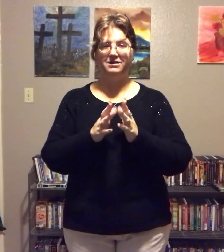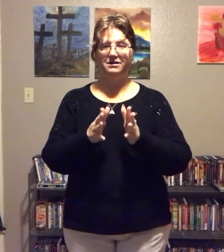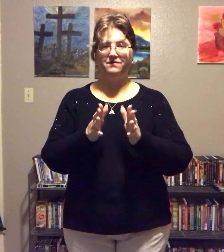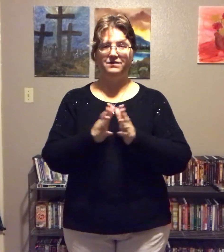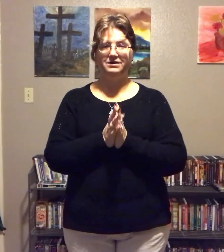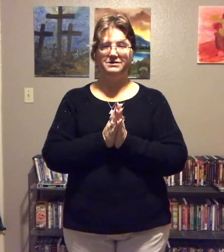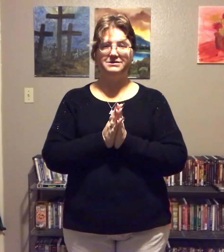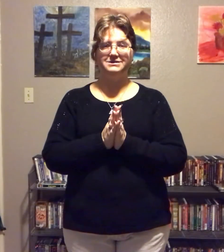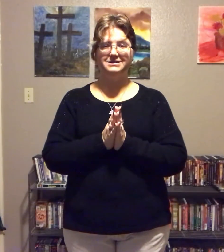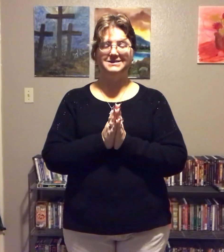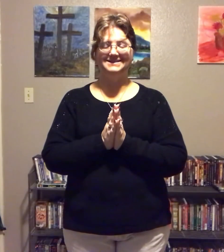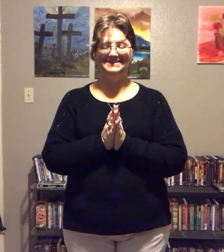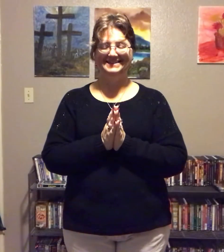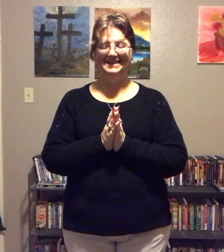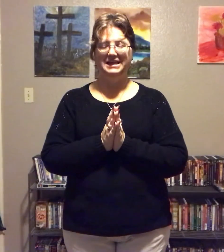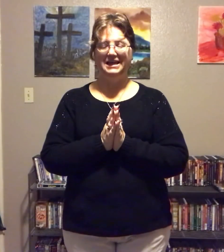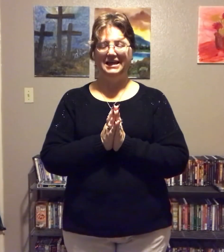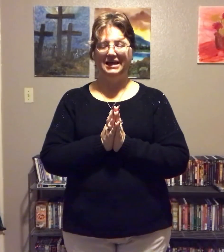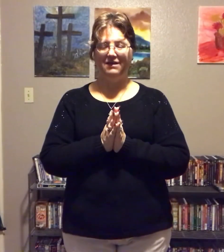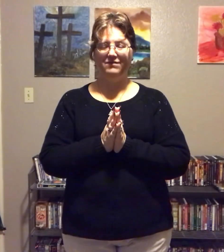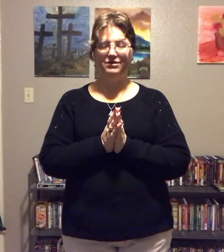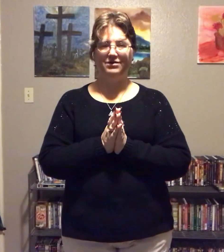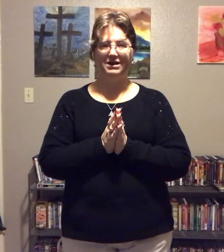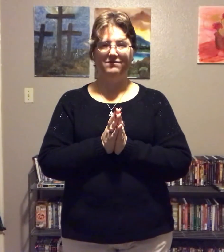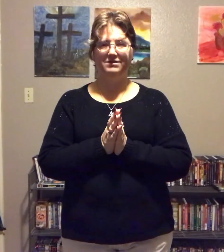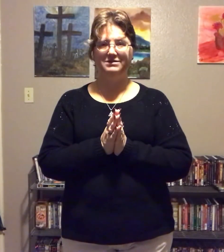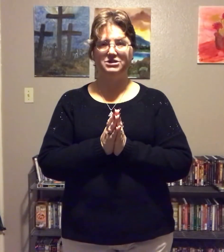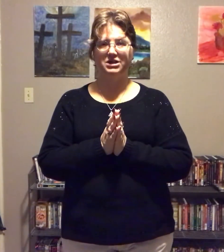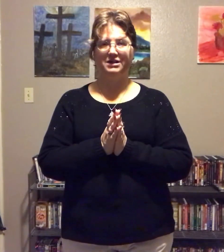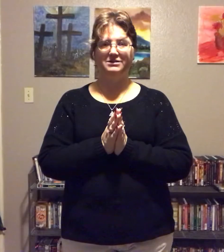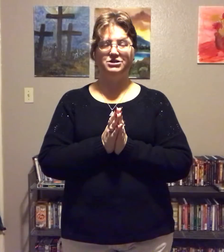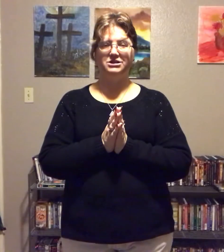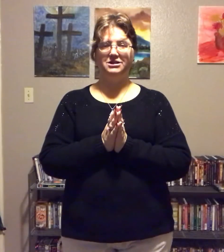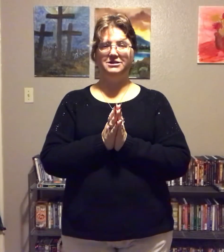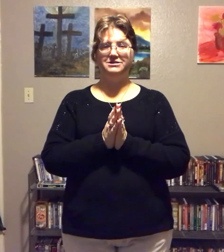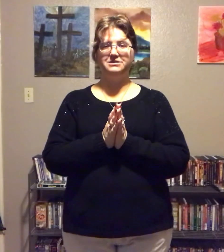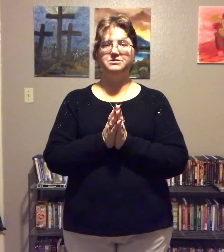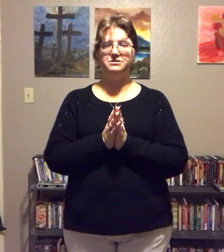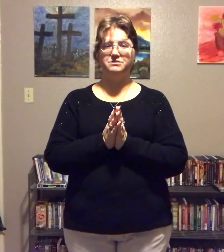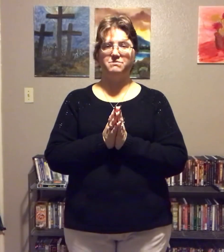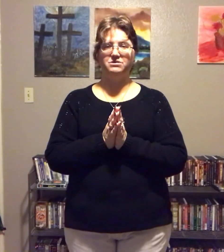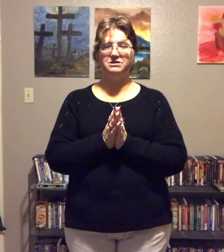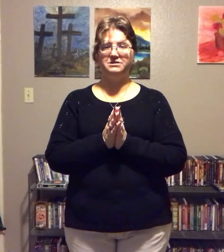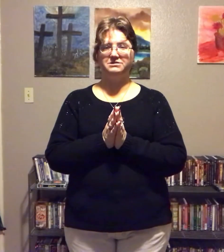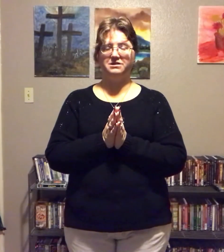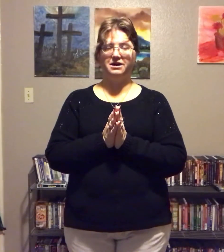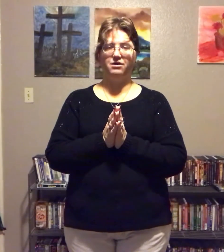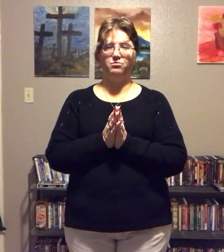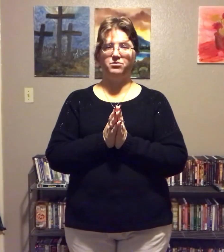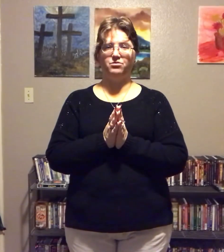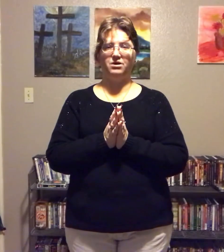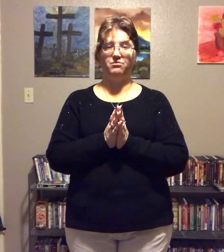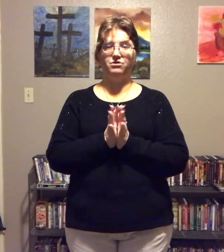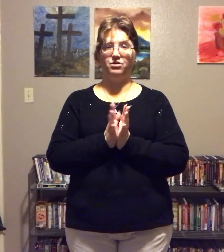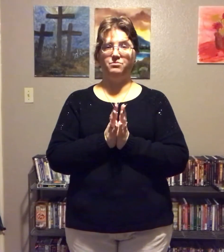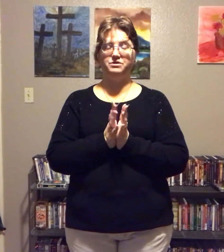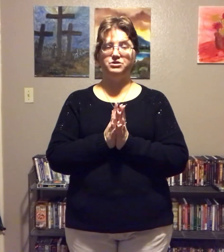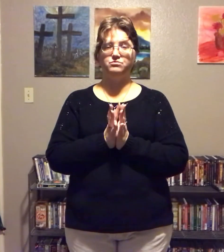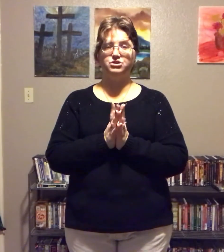love Jens. Even though I gave you this challenge, and this is just mostly as an eye-opener. I would hope that you would